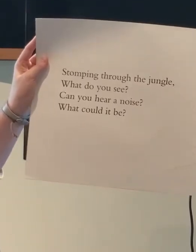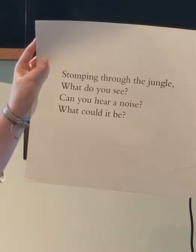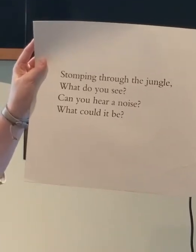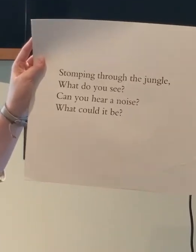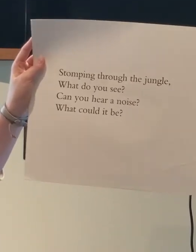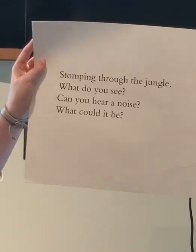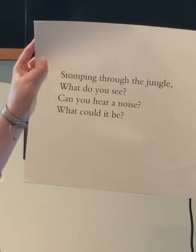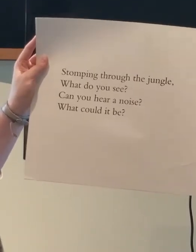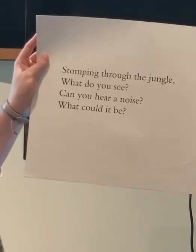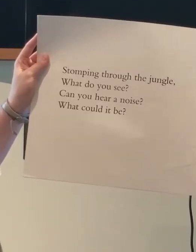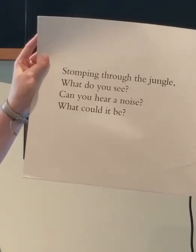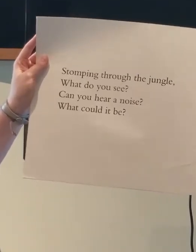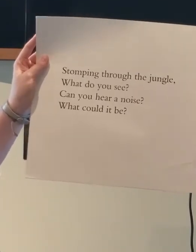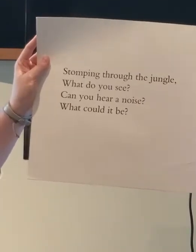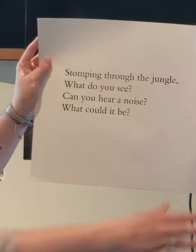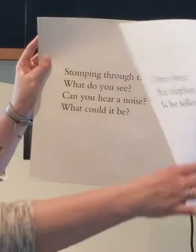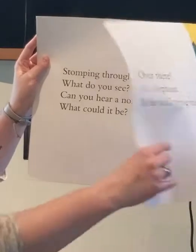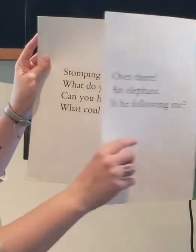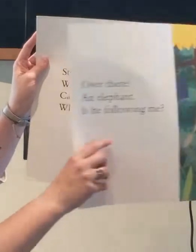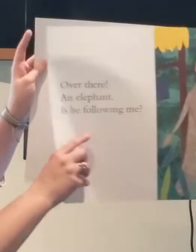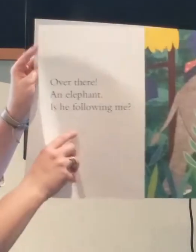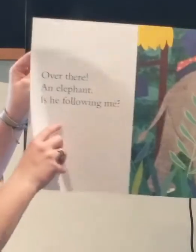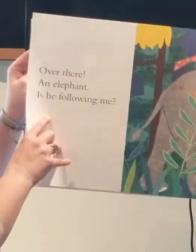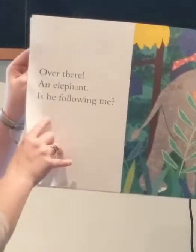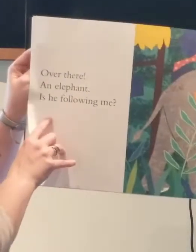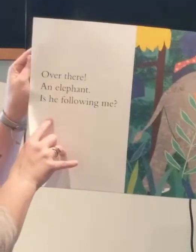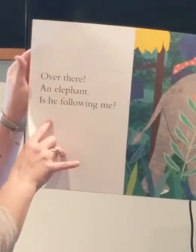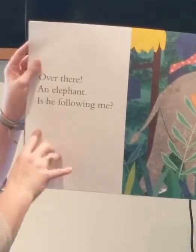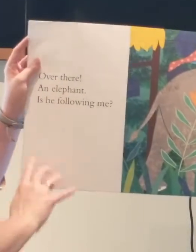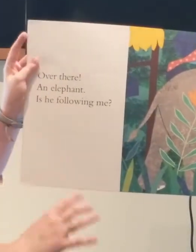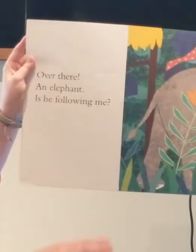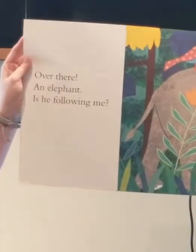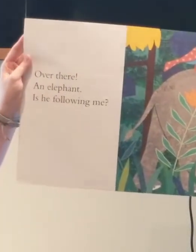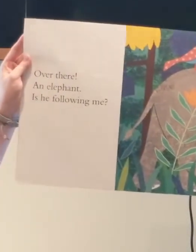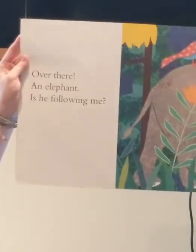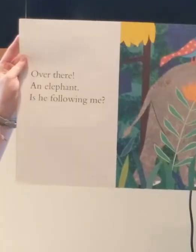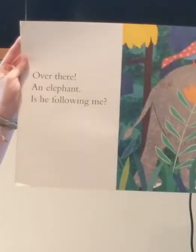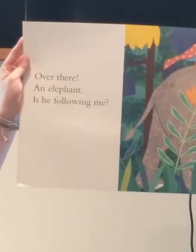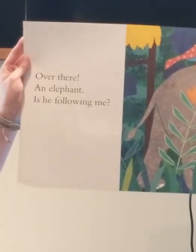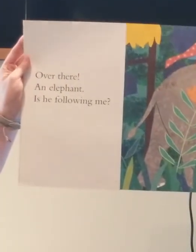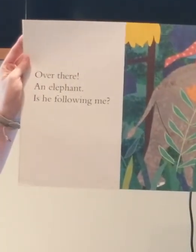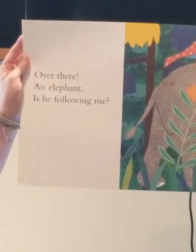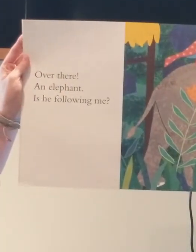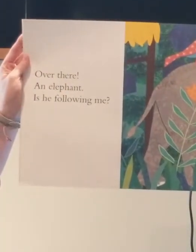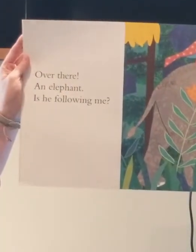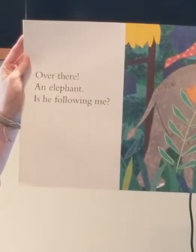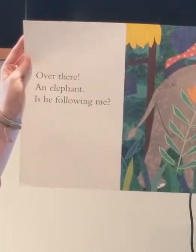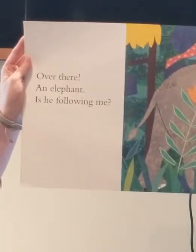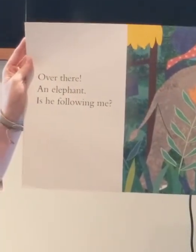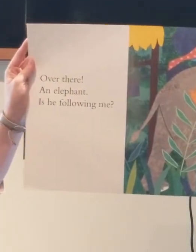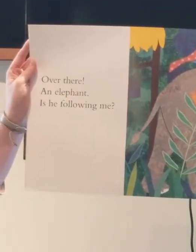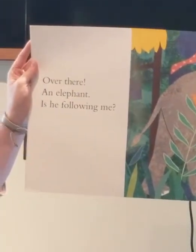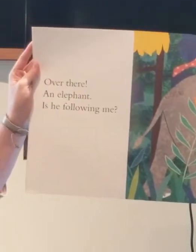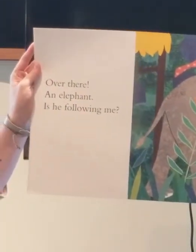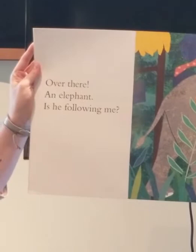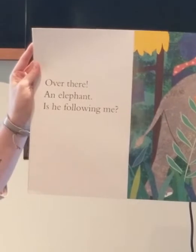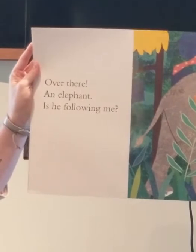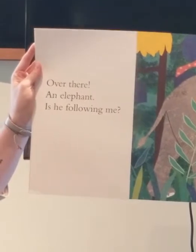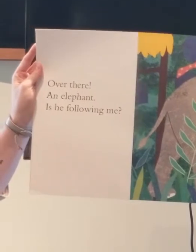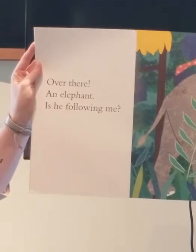Good job. I wasn't going to make that noise. Over there! An elephant! What be? Grrr.